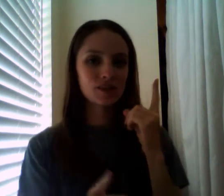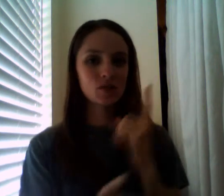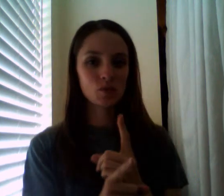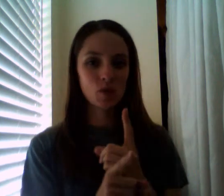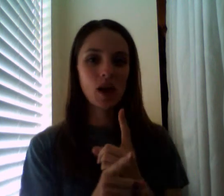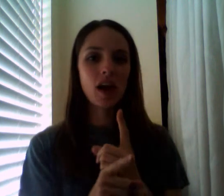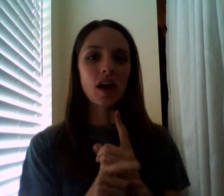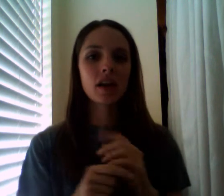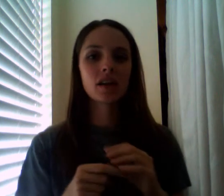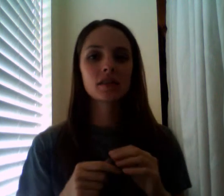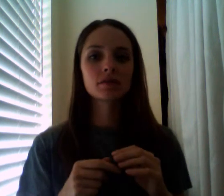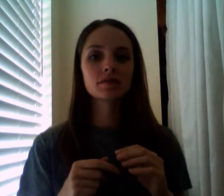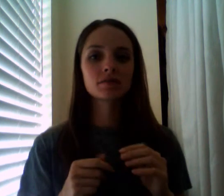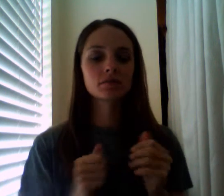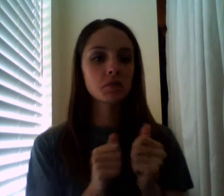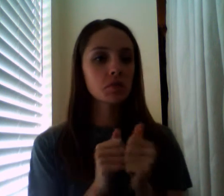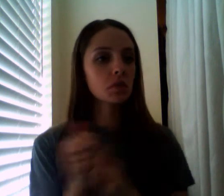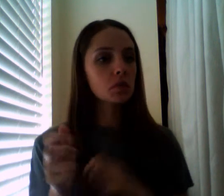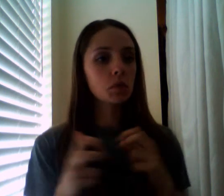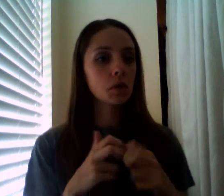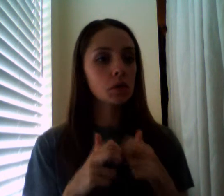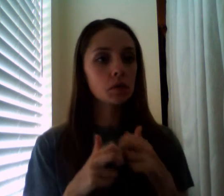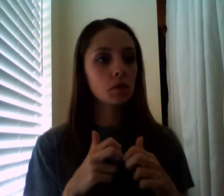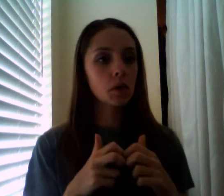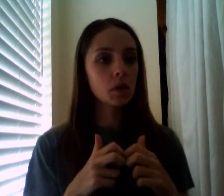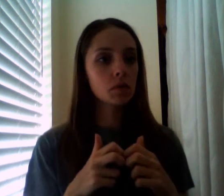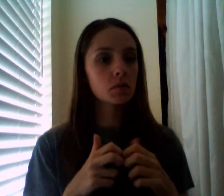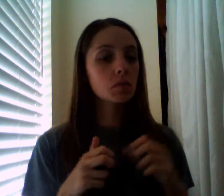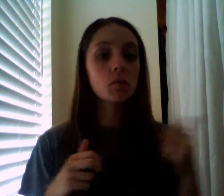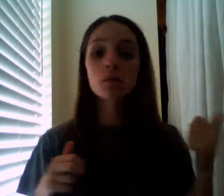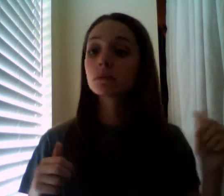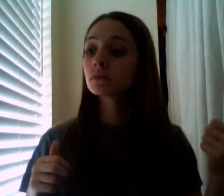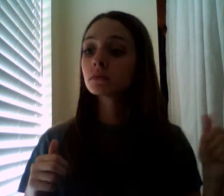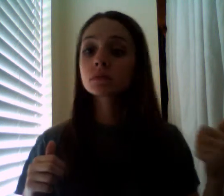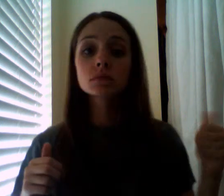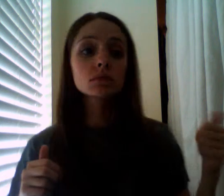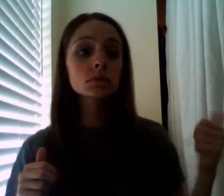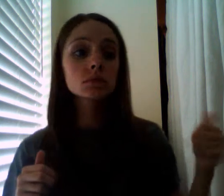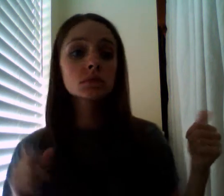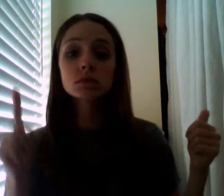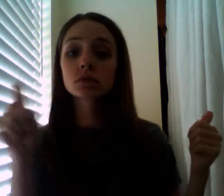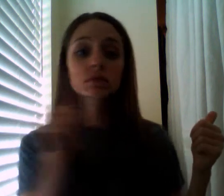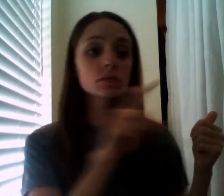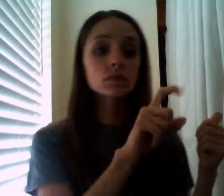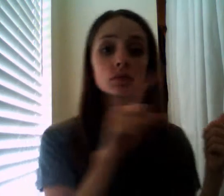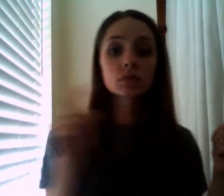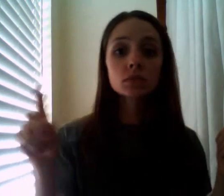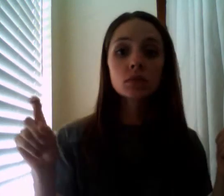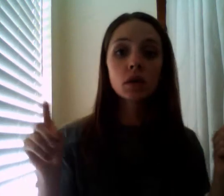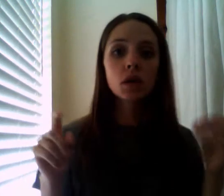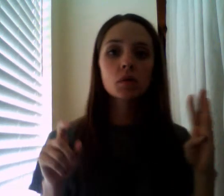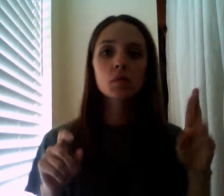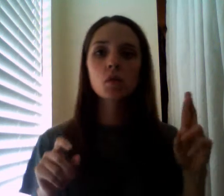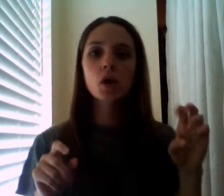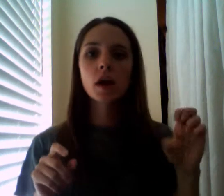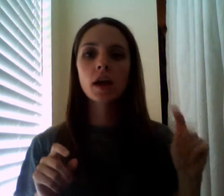problem and Brett well they didn't have problems with that remember they had a trained army that had the red coats and